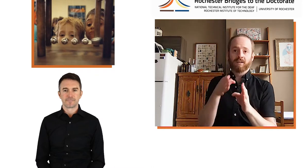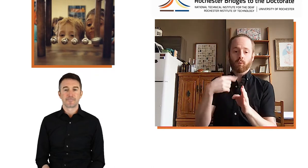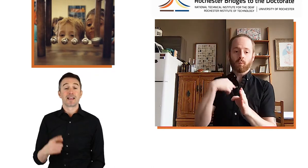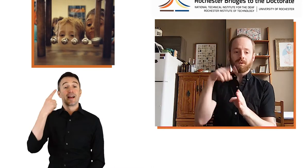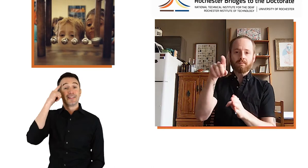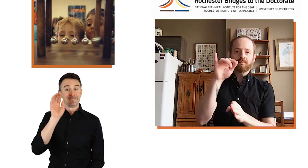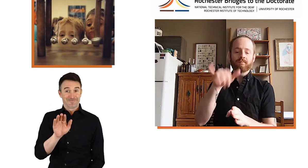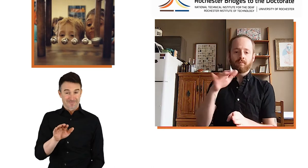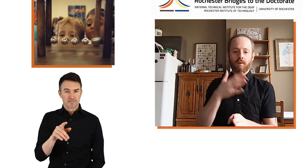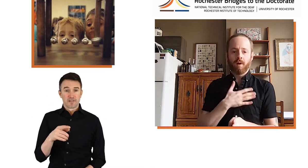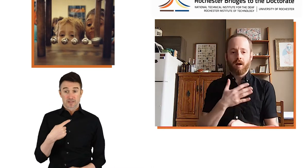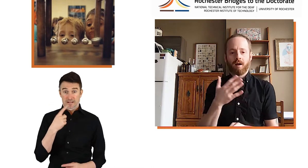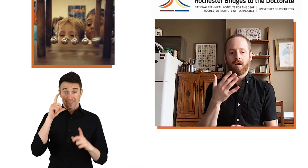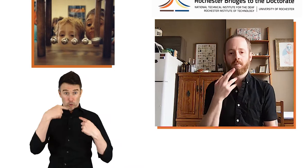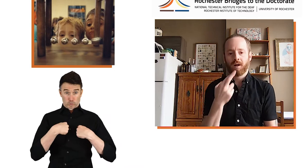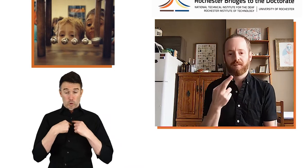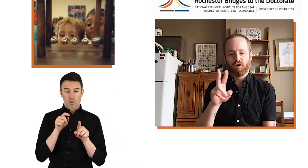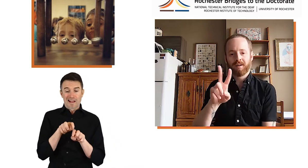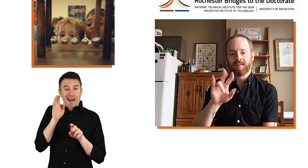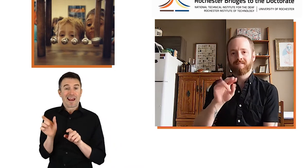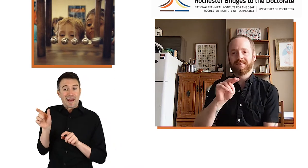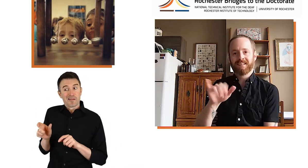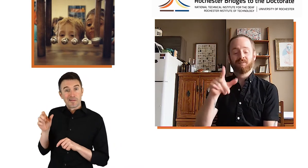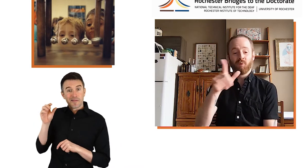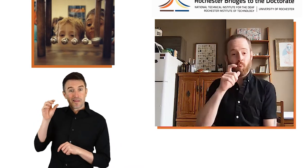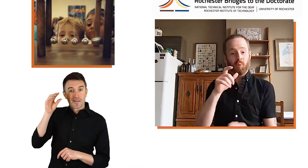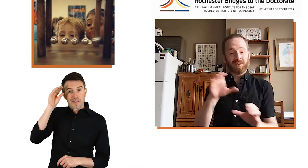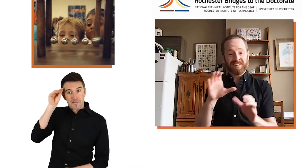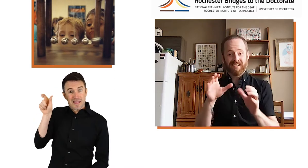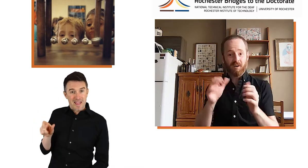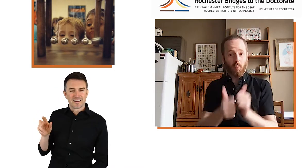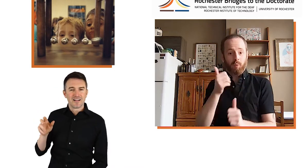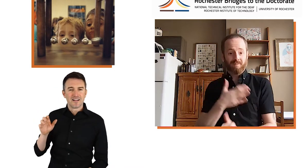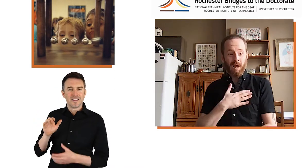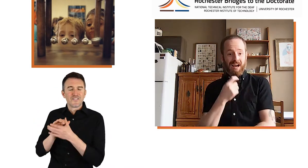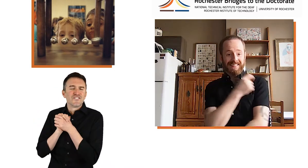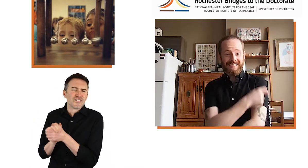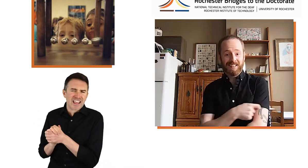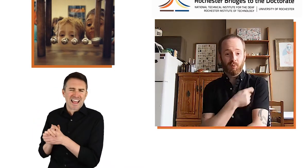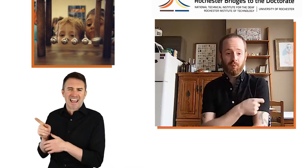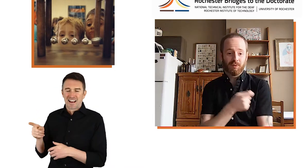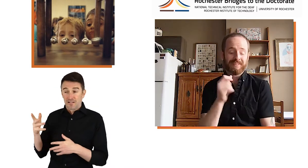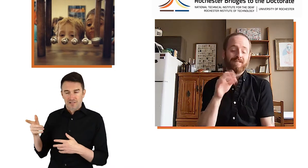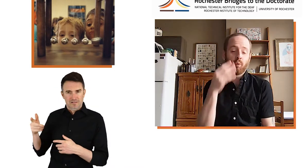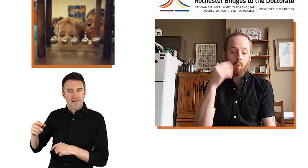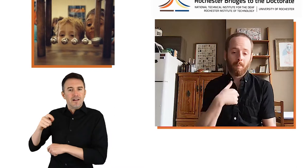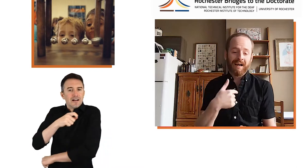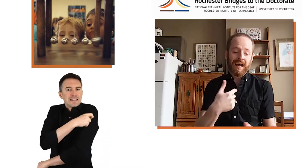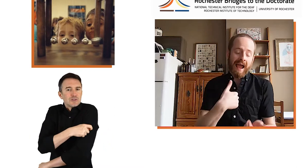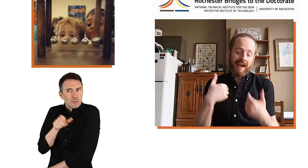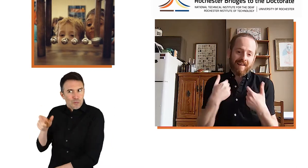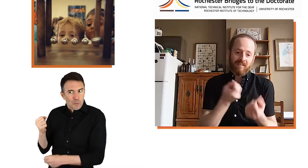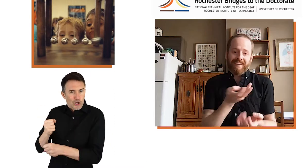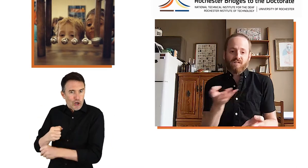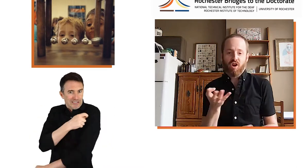The guy next to me in this picture, that boy, is my best friend, Vinny. He actually has done most of my tattoo